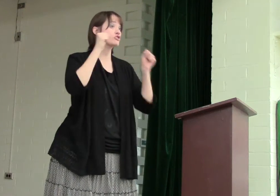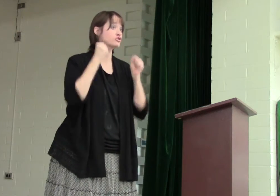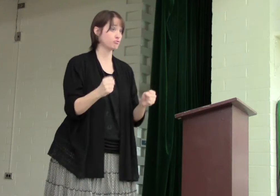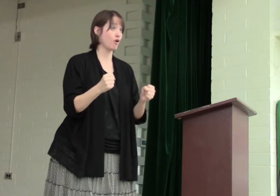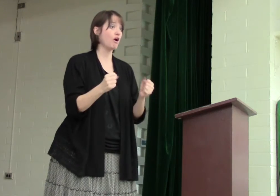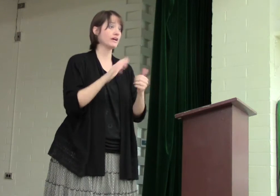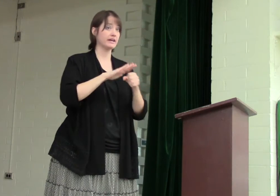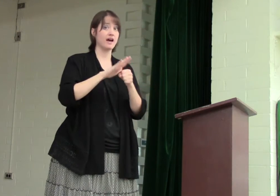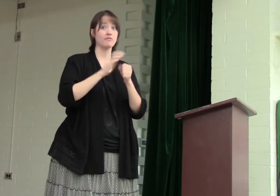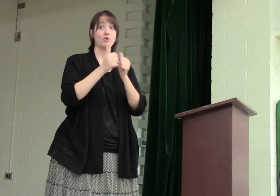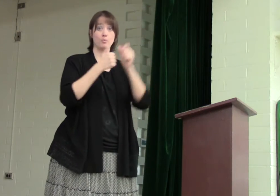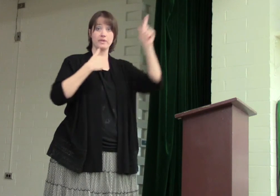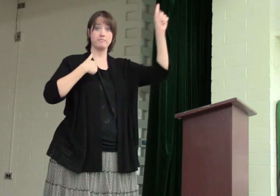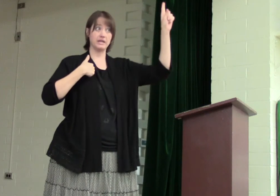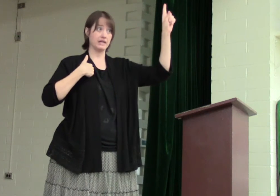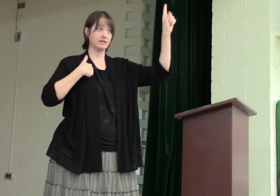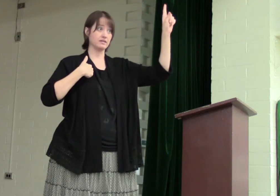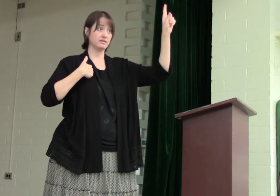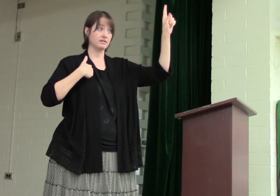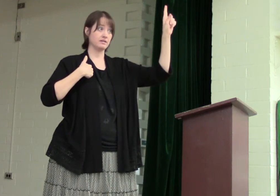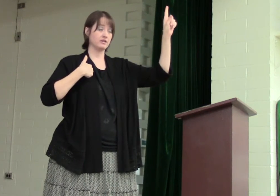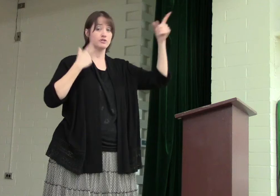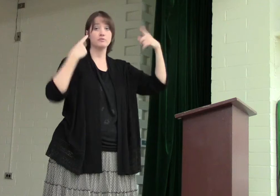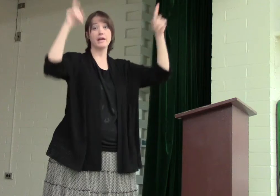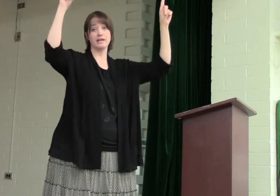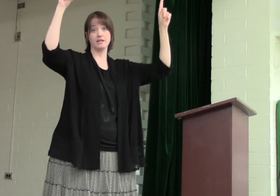strong enough with me to make it.